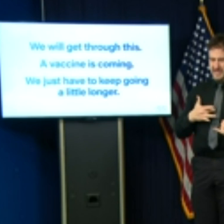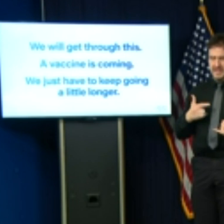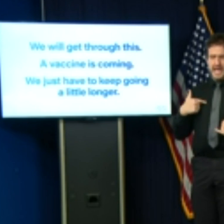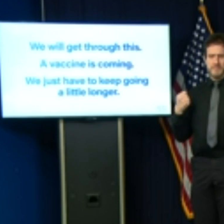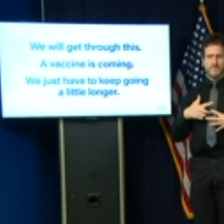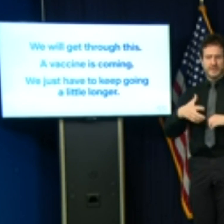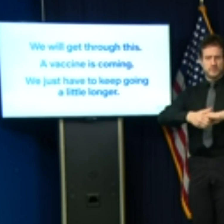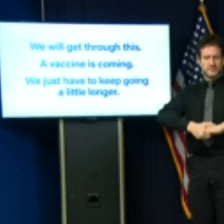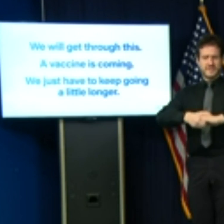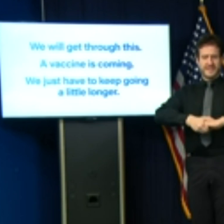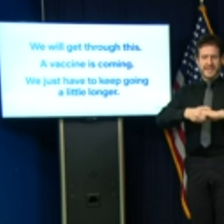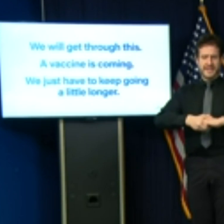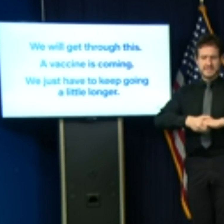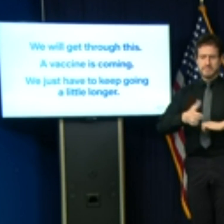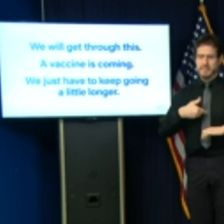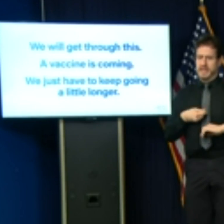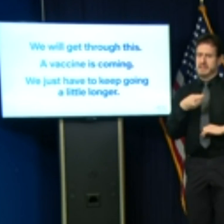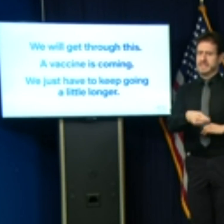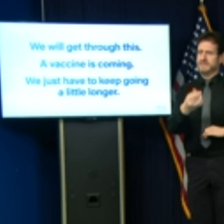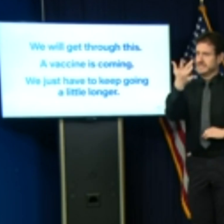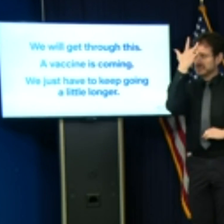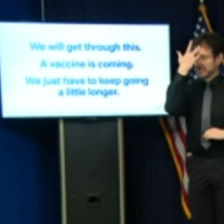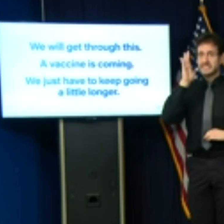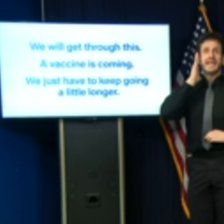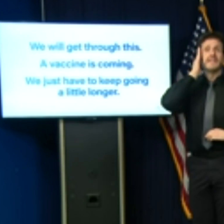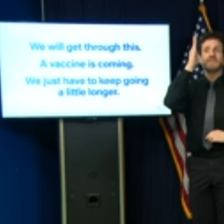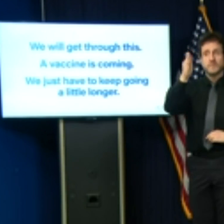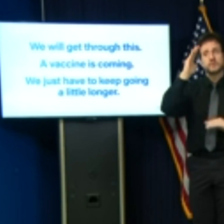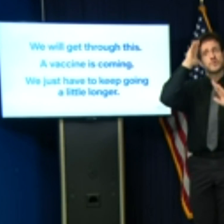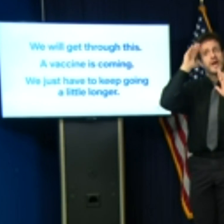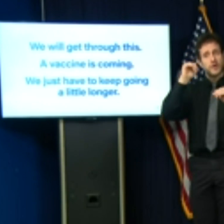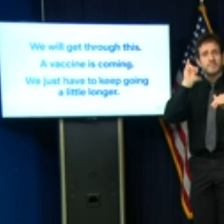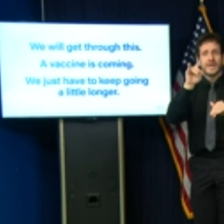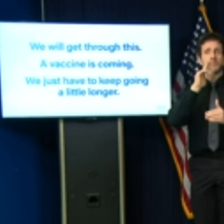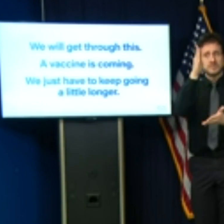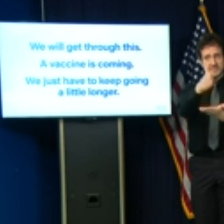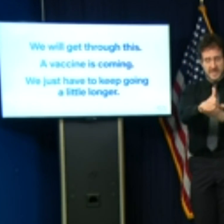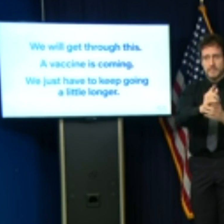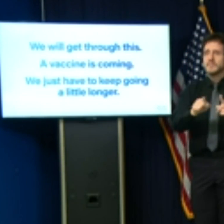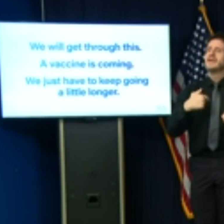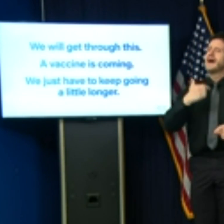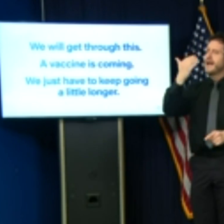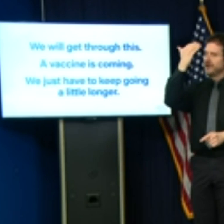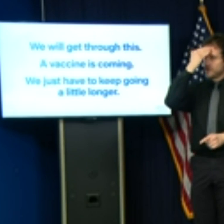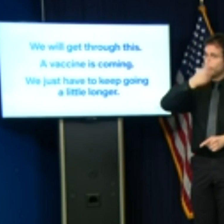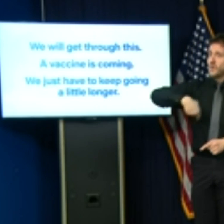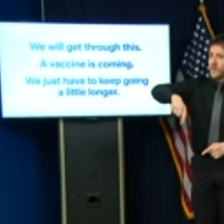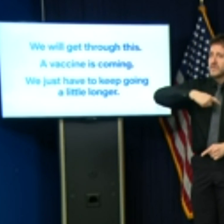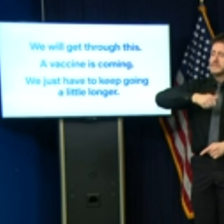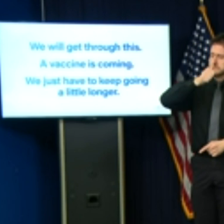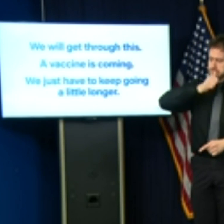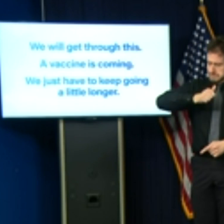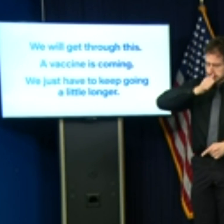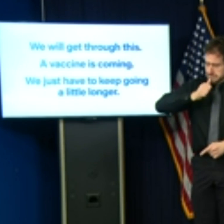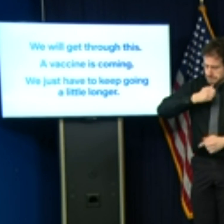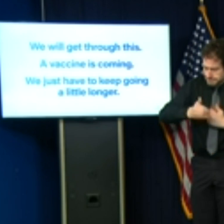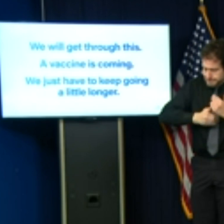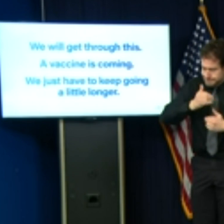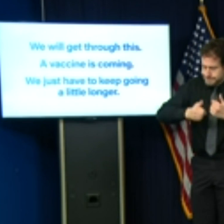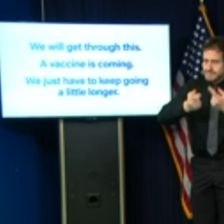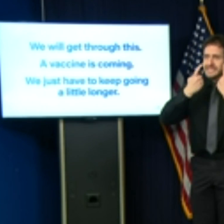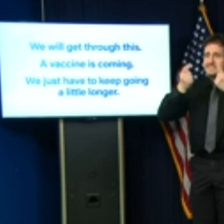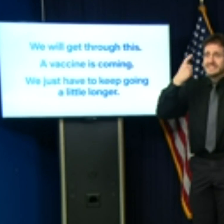of a worldwide pandemic. But I know with my whole heart that we will get through this. A